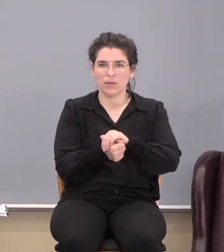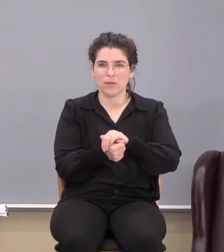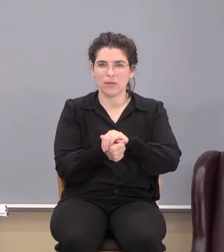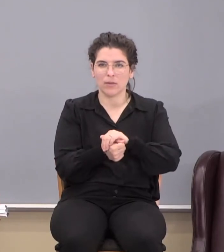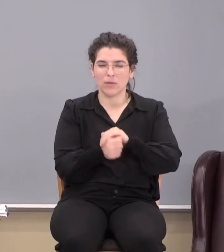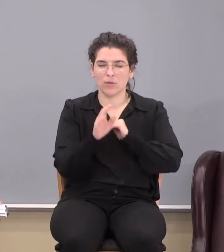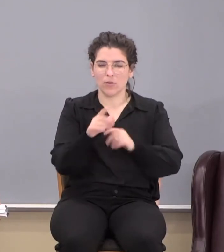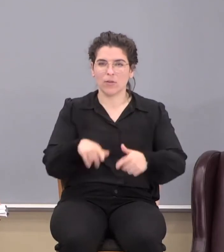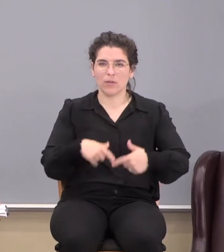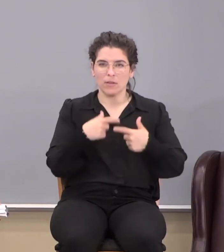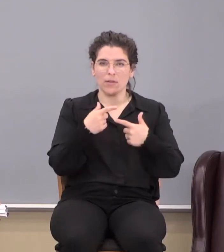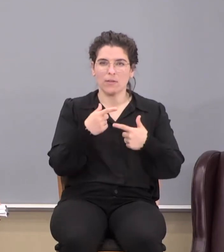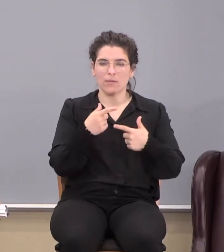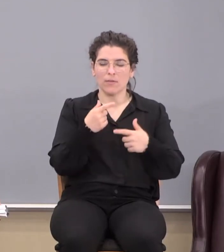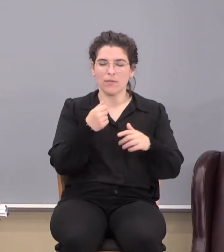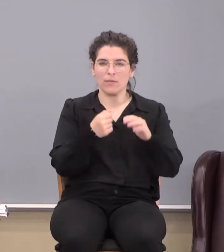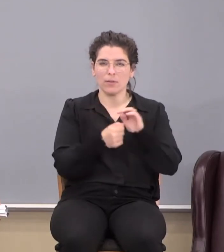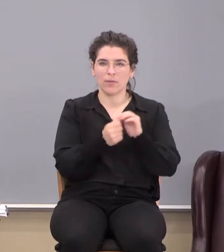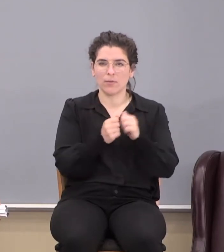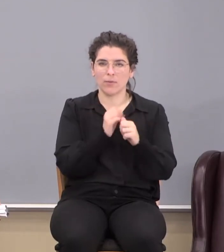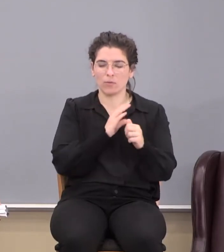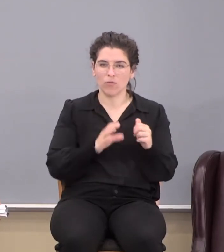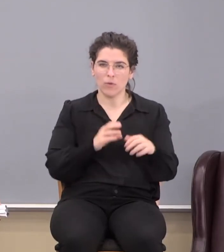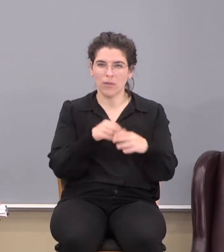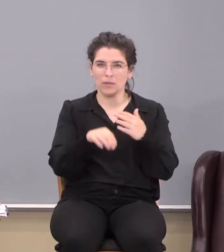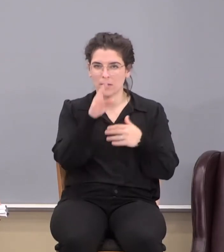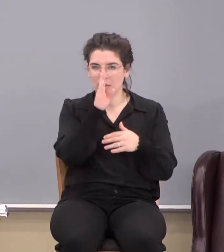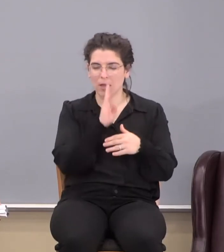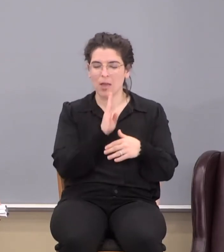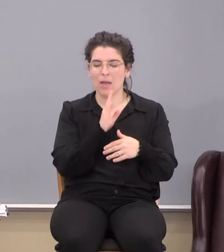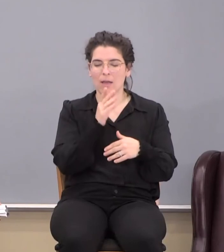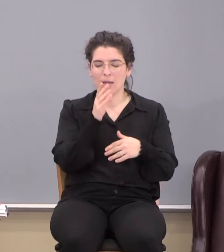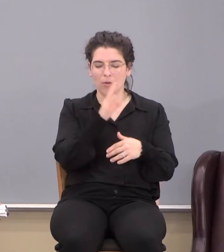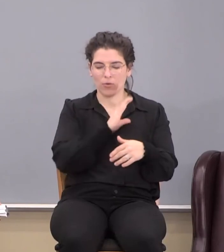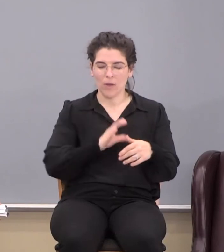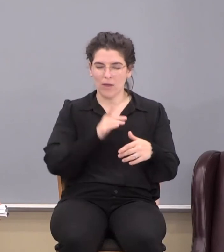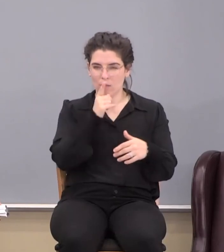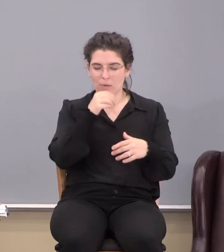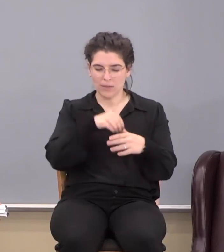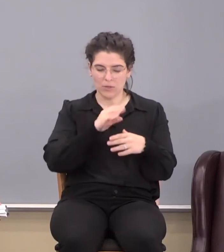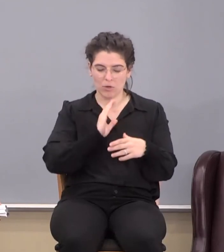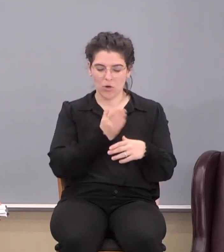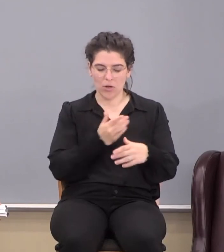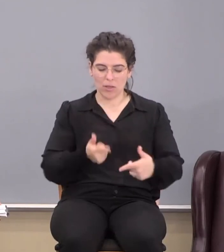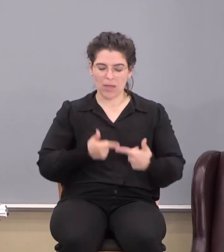Your life is hid with Christ in God and Christ who is our life shall appear.